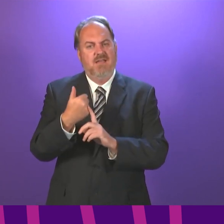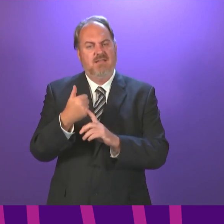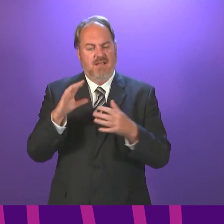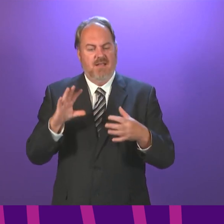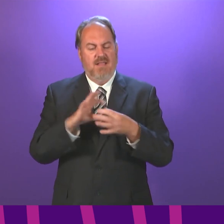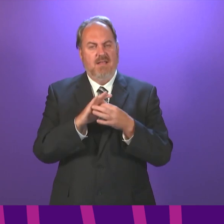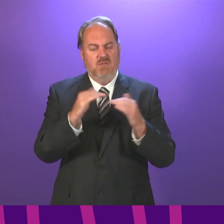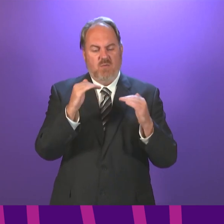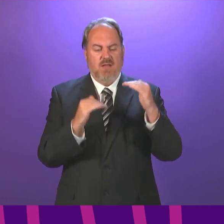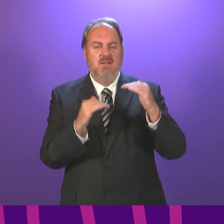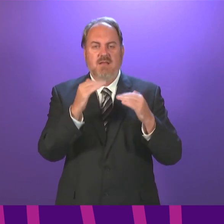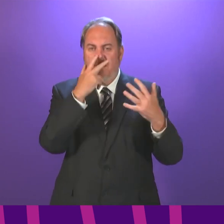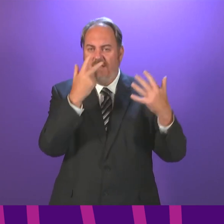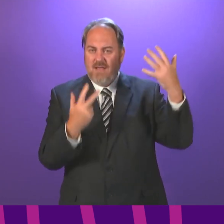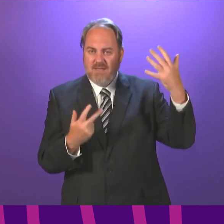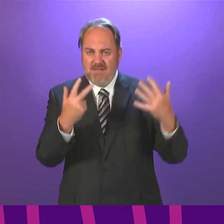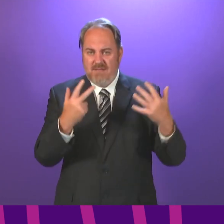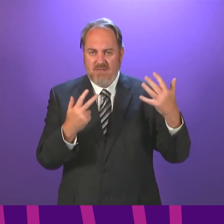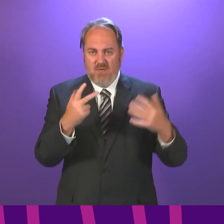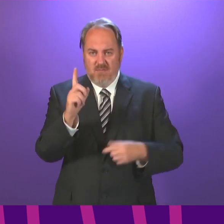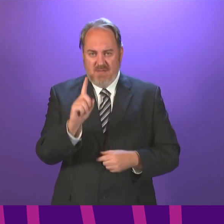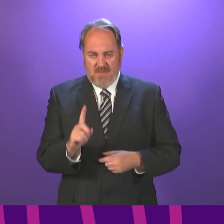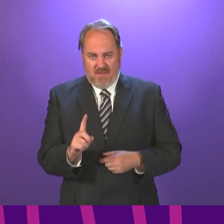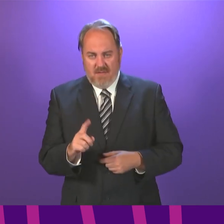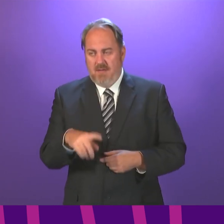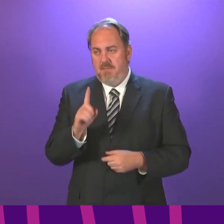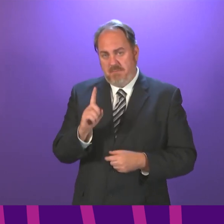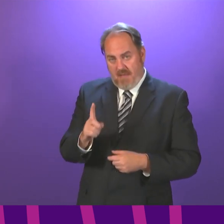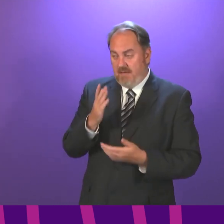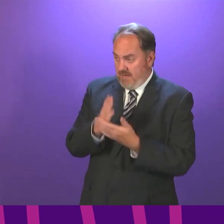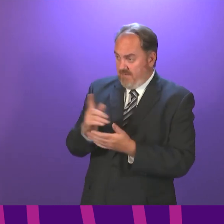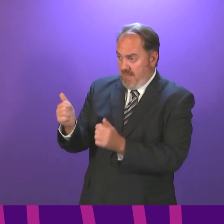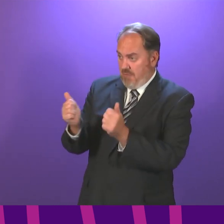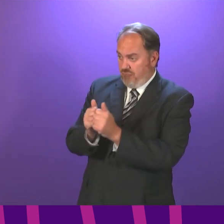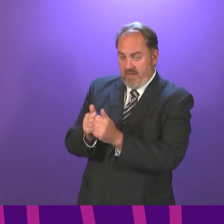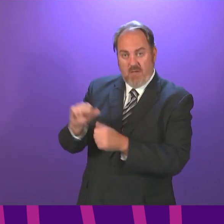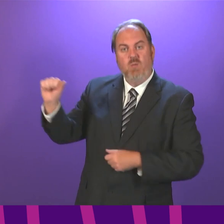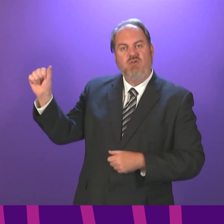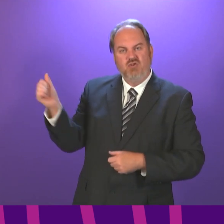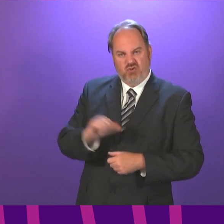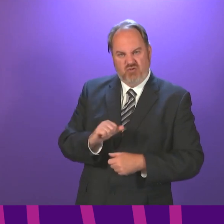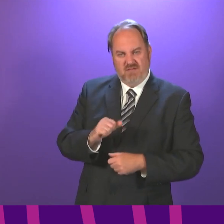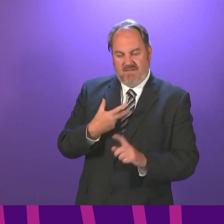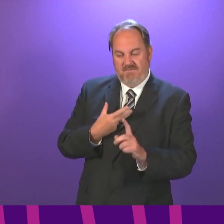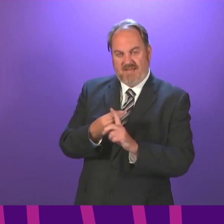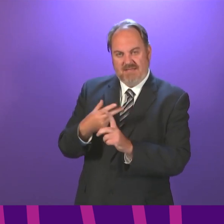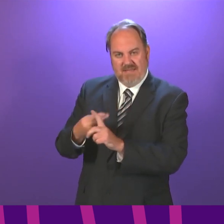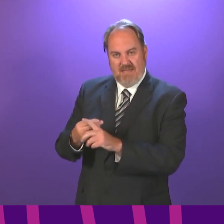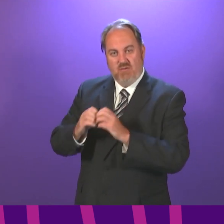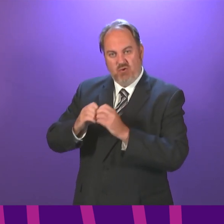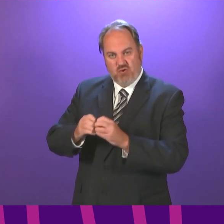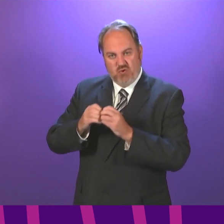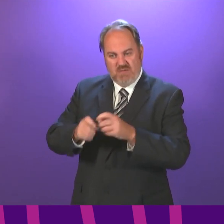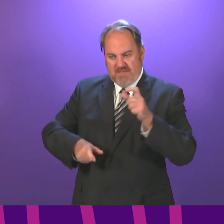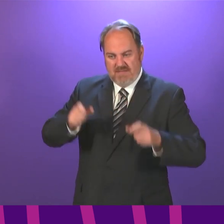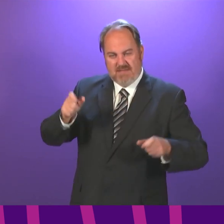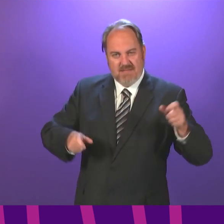First Minister, if the advice expected in the next day or so does recommend expanding the vaccine programme to include students, whether